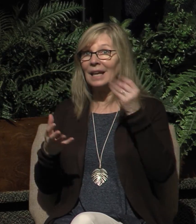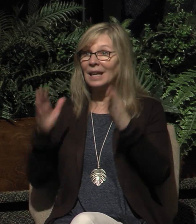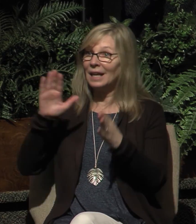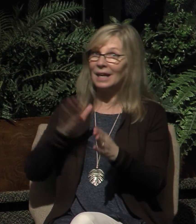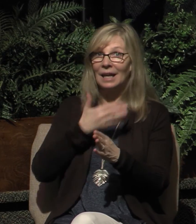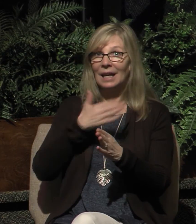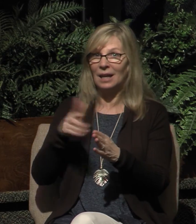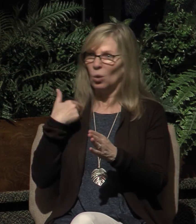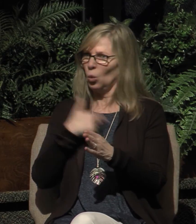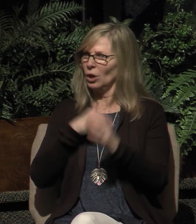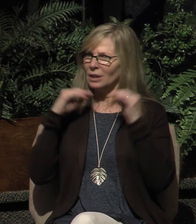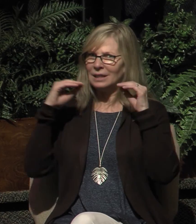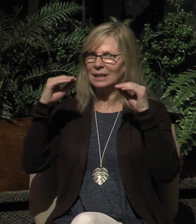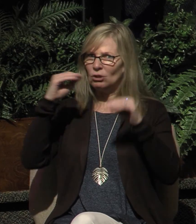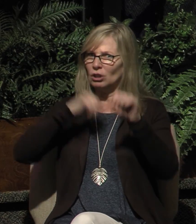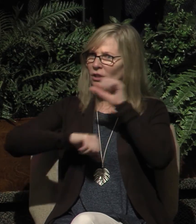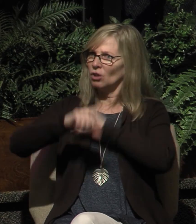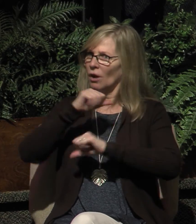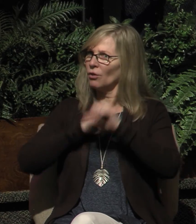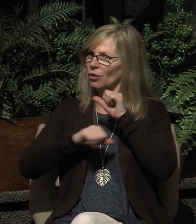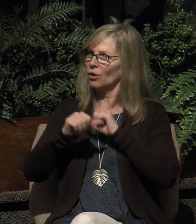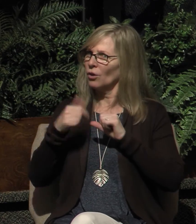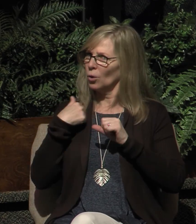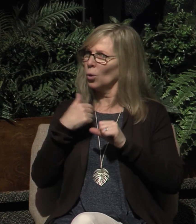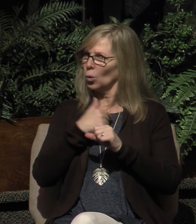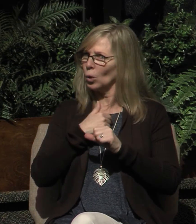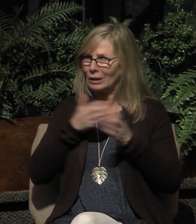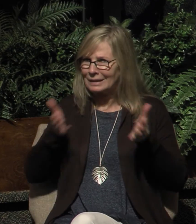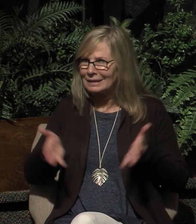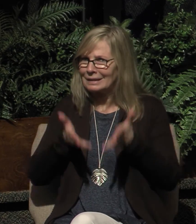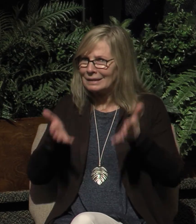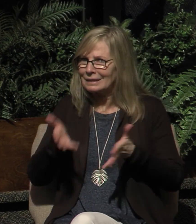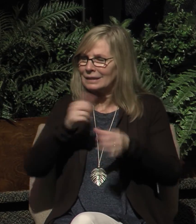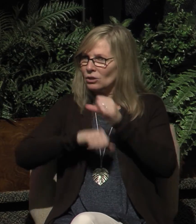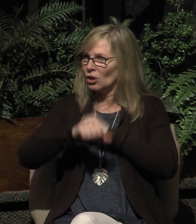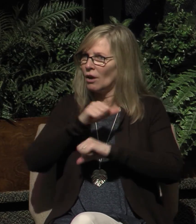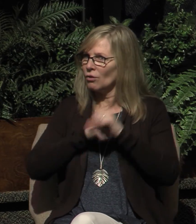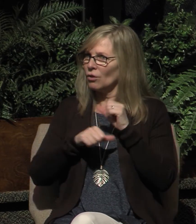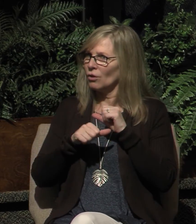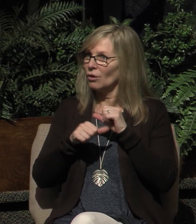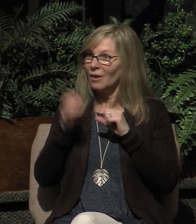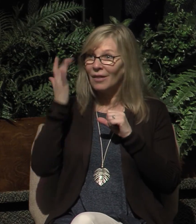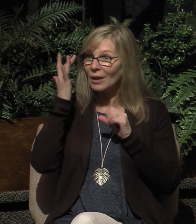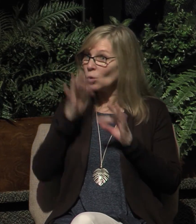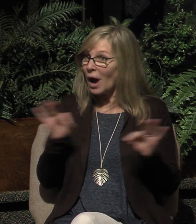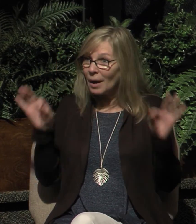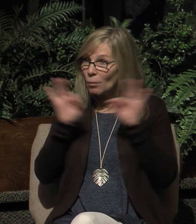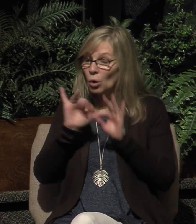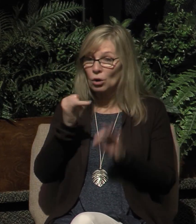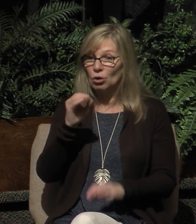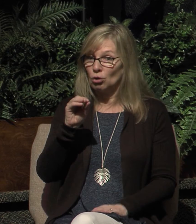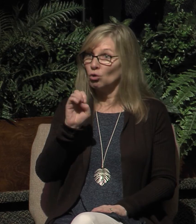one another we are admonishing one another that's why it's very important that Joel picks out biblically sound